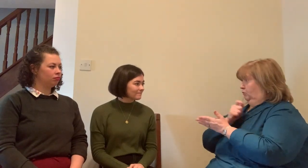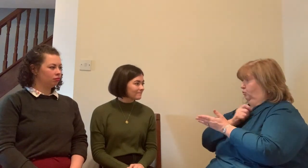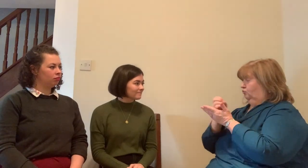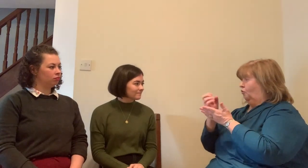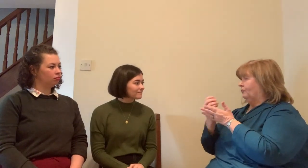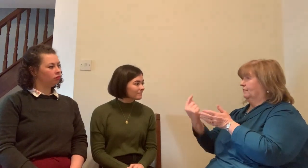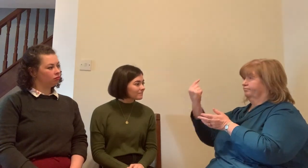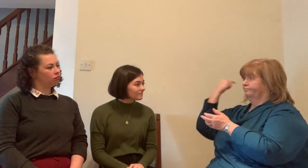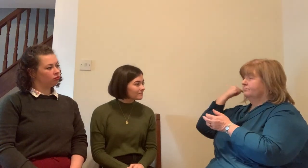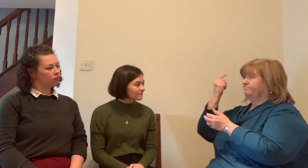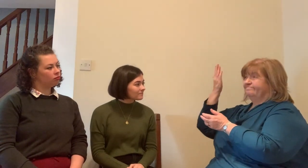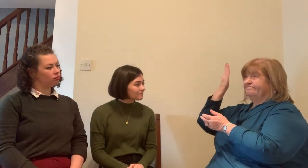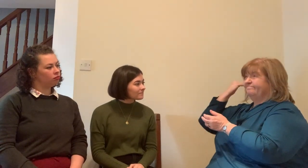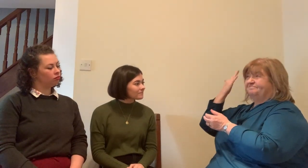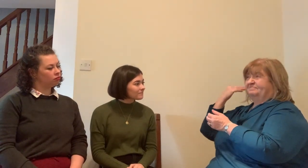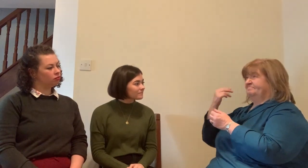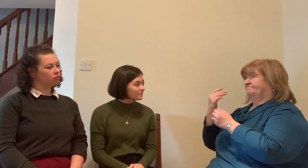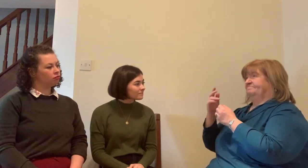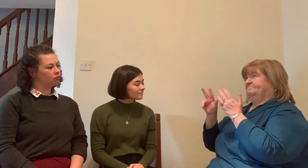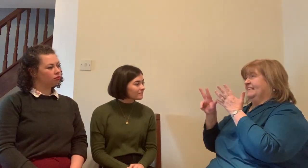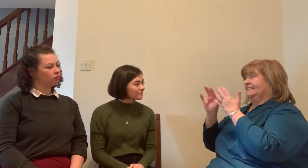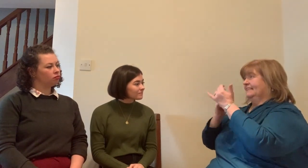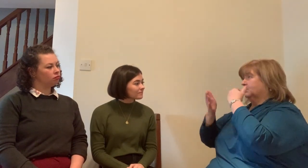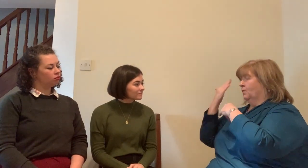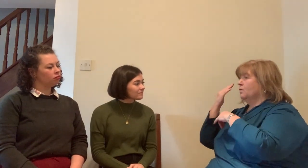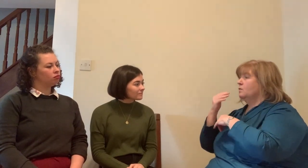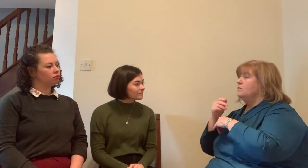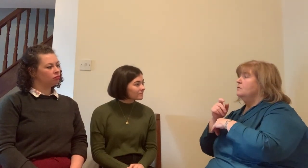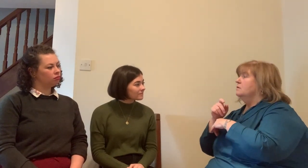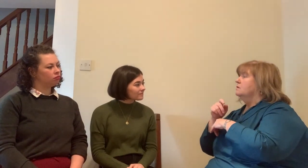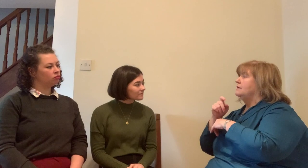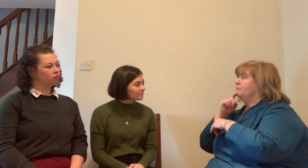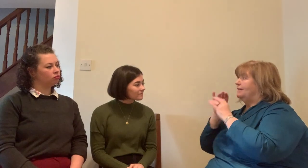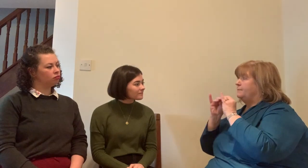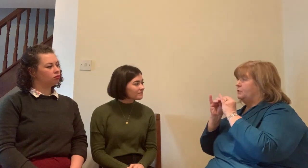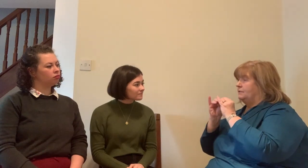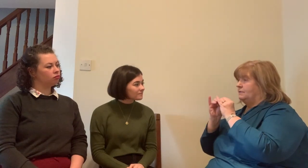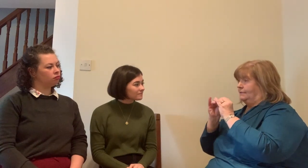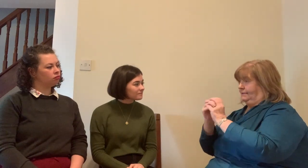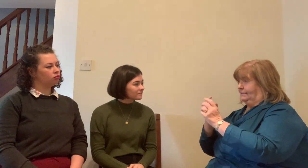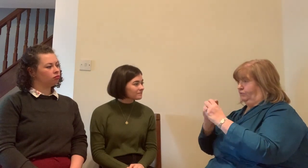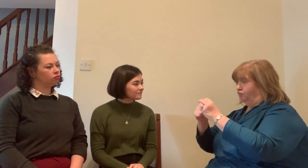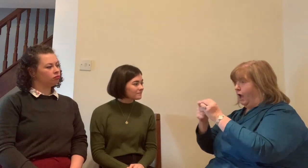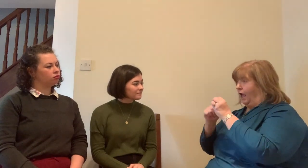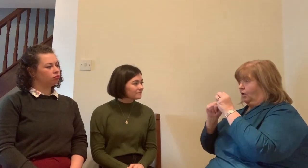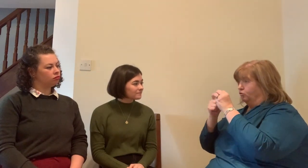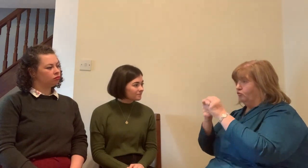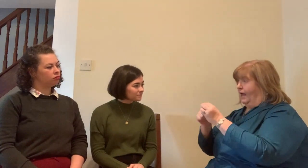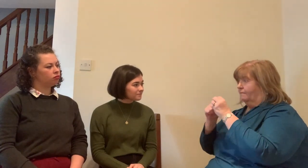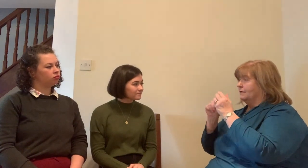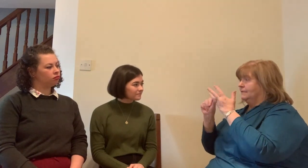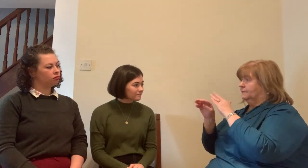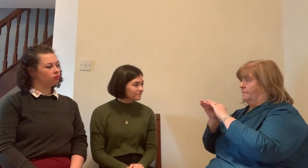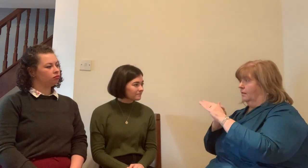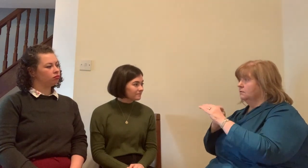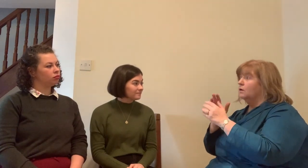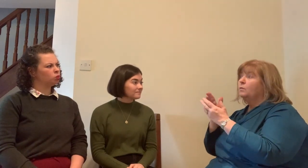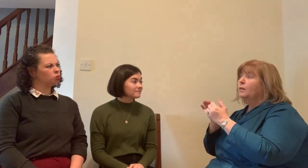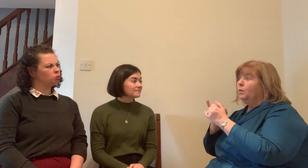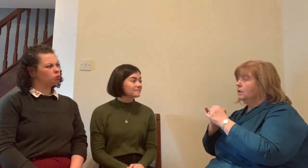of when you leave a job and you have that feeling of satisfaction that the two of you have worked together you were on the same page there are times where you